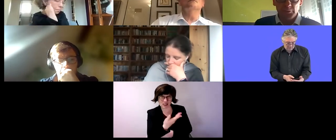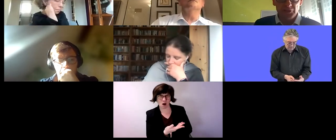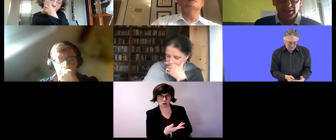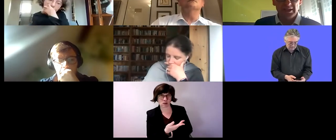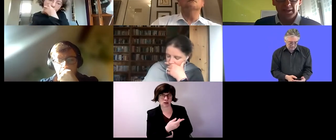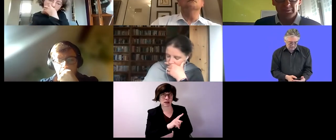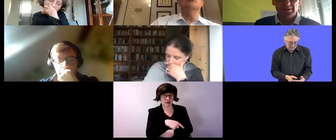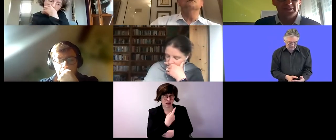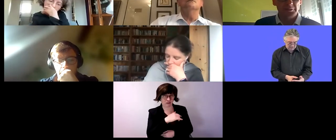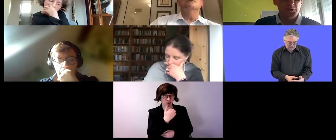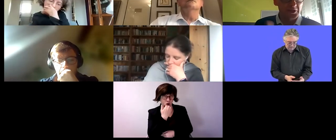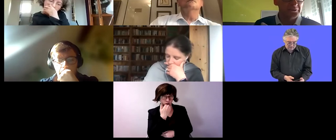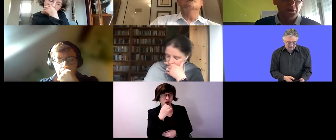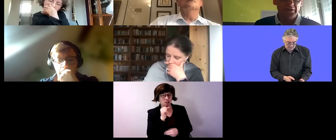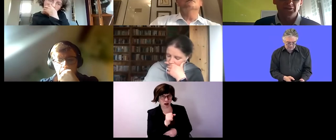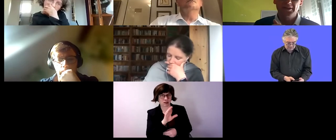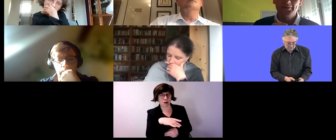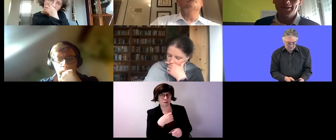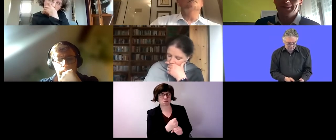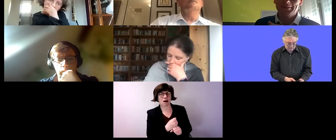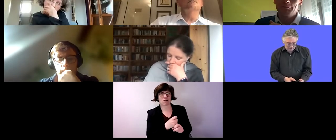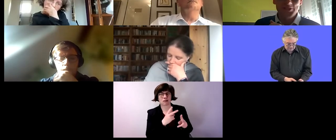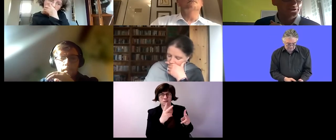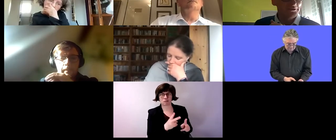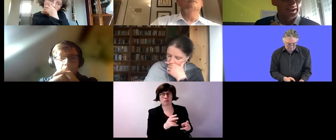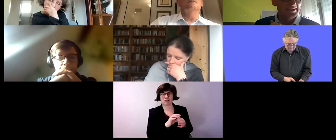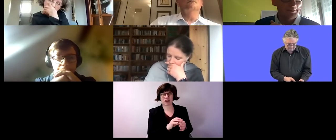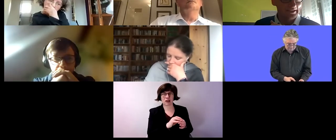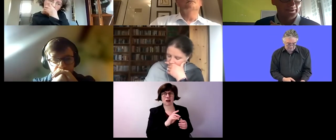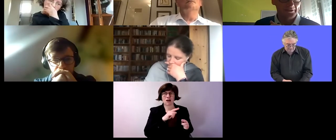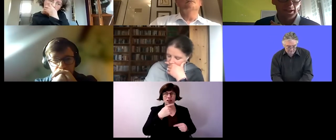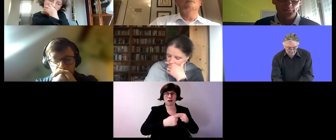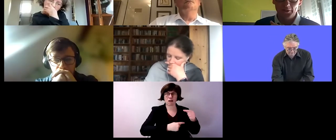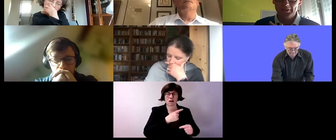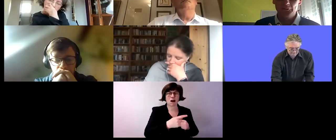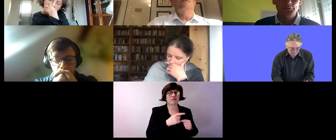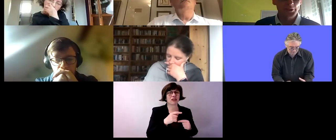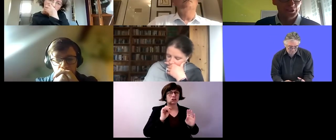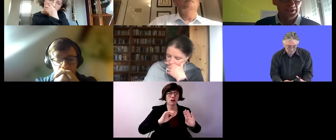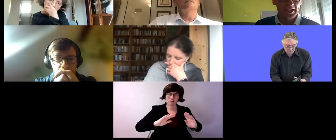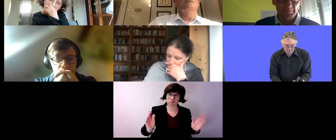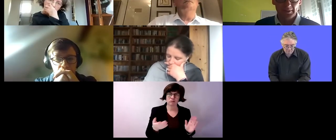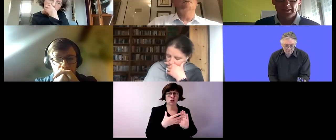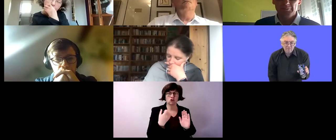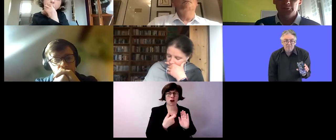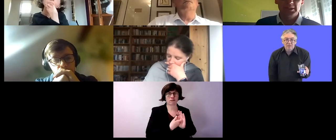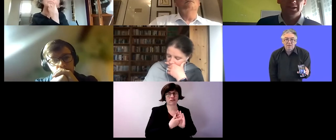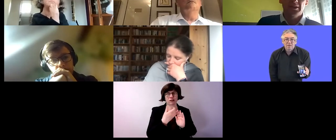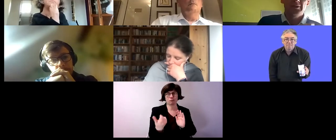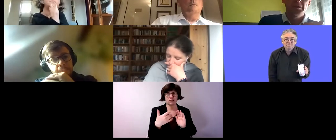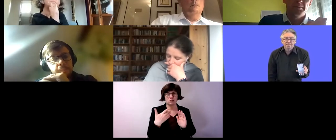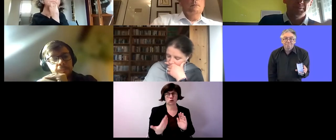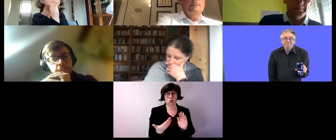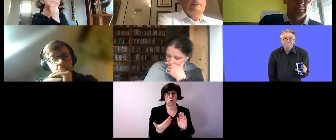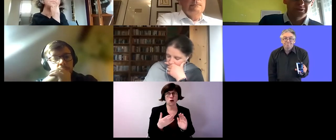bridging the gap the approach is called uh bridging severe disabilities at work to bridging the gap between